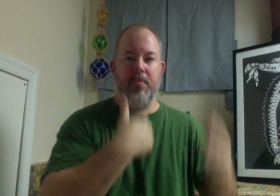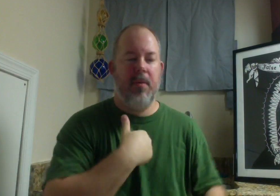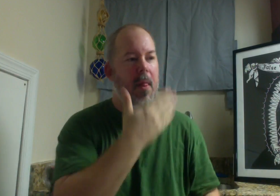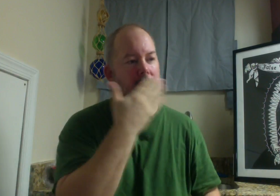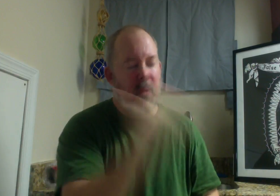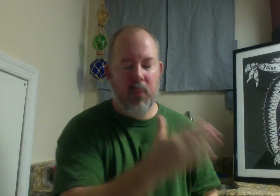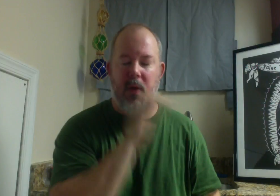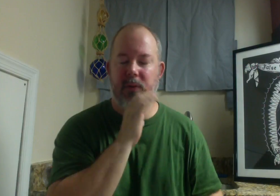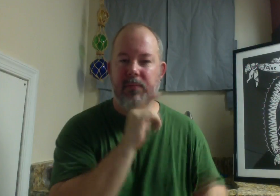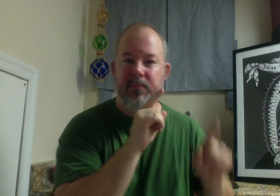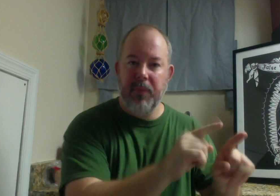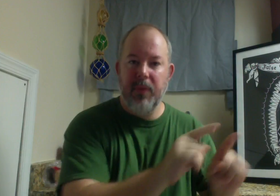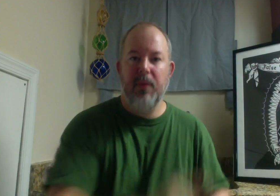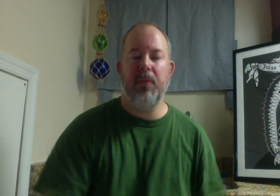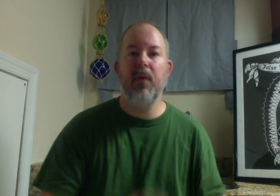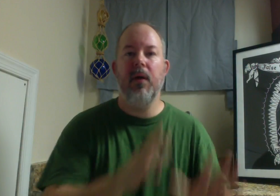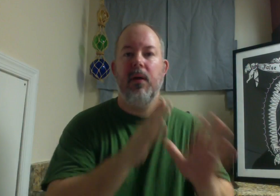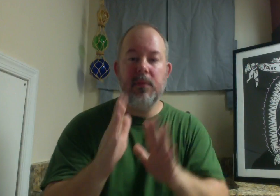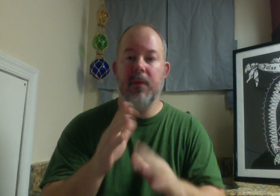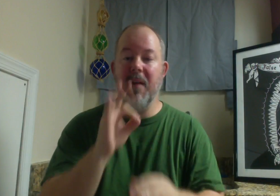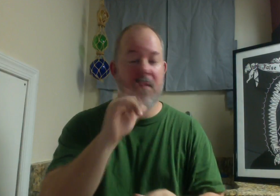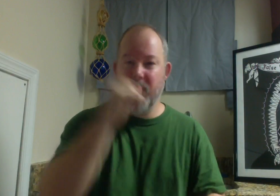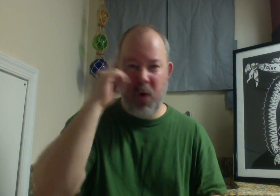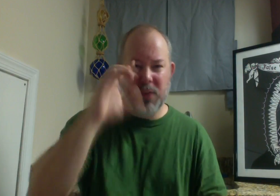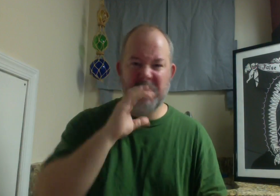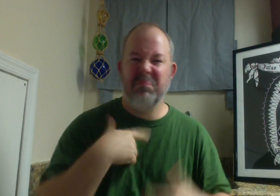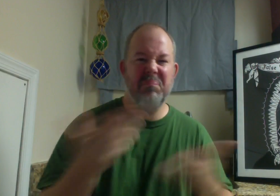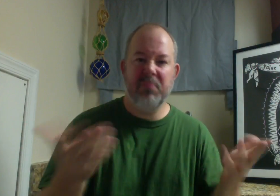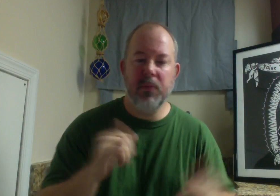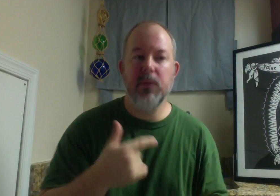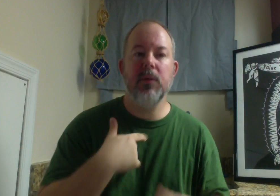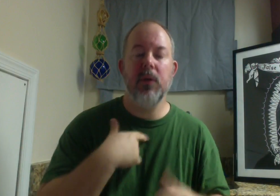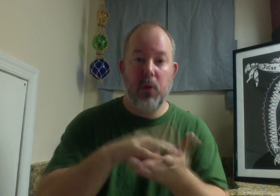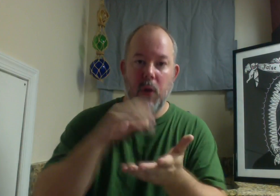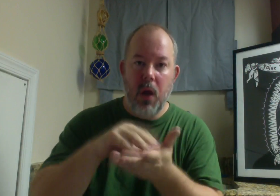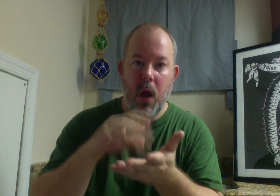I take myself. I can't take care myself.